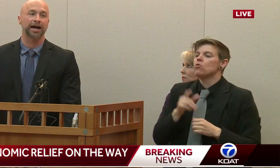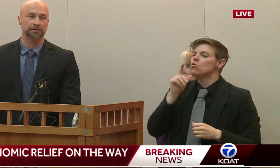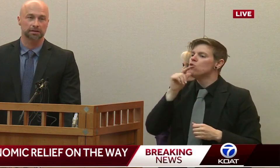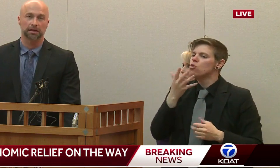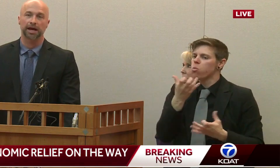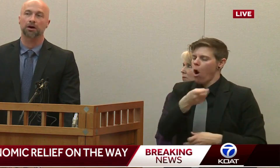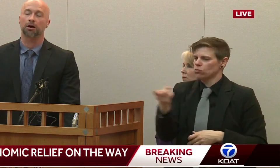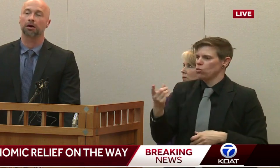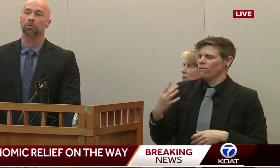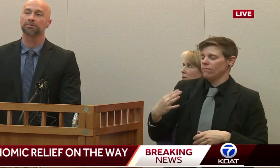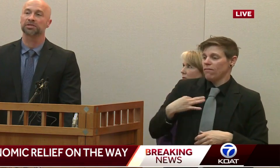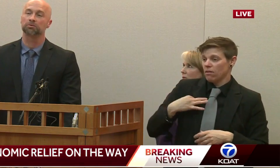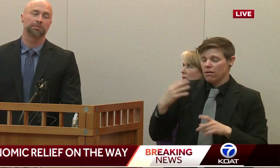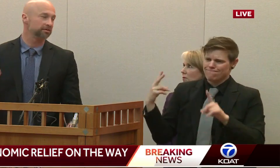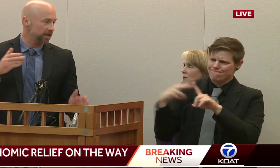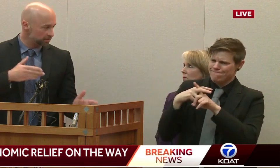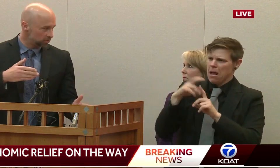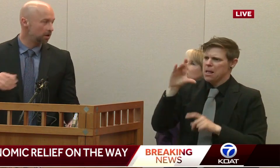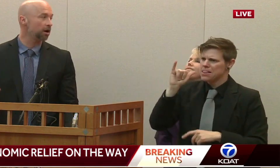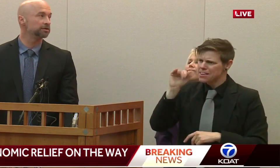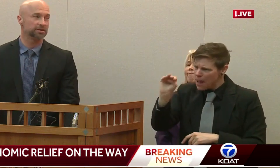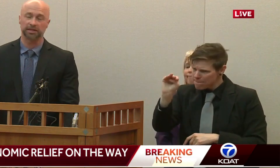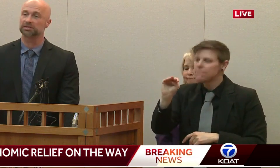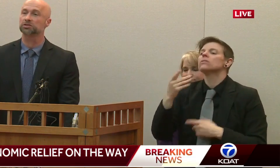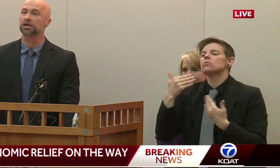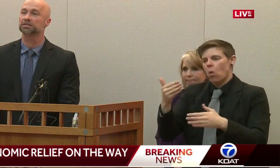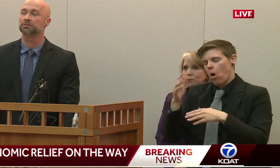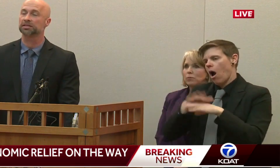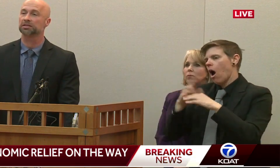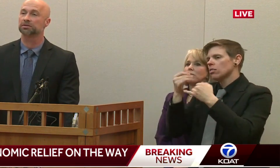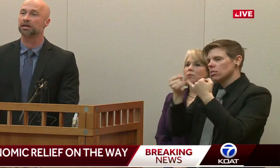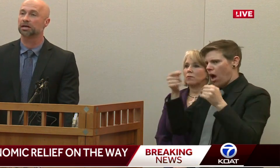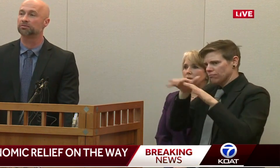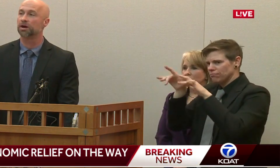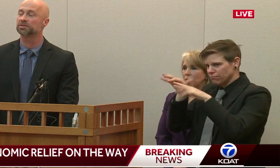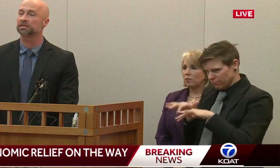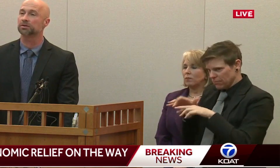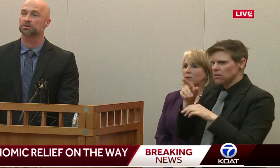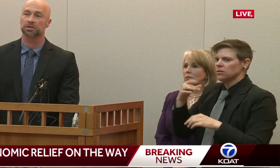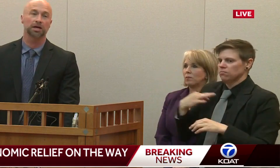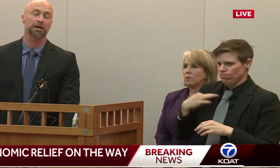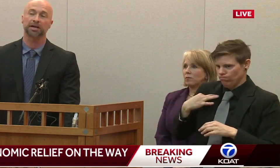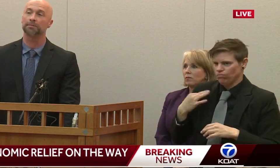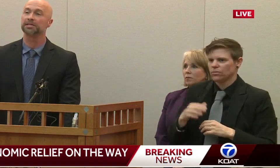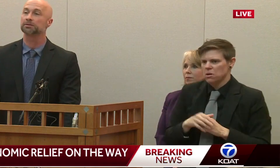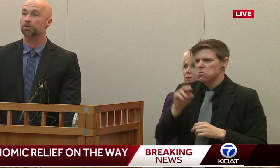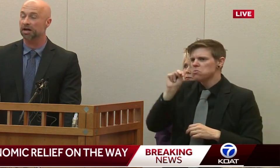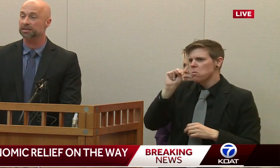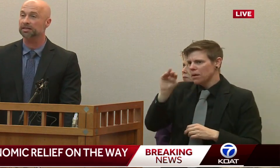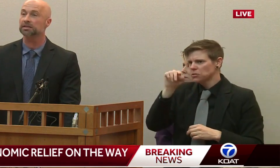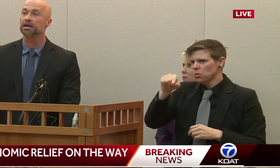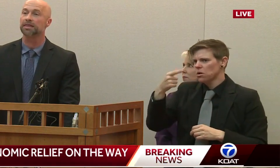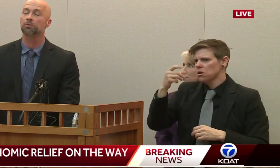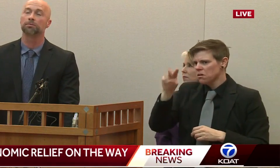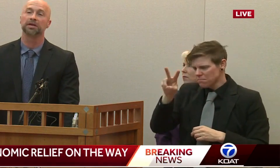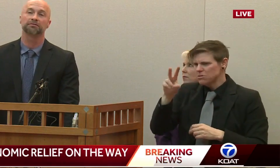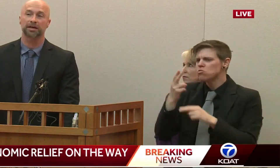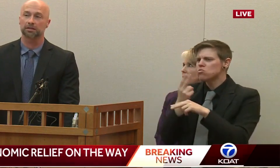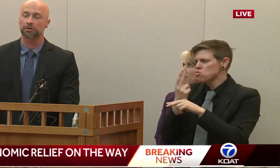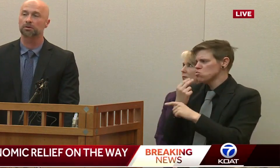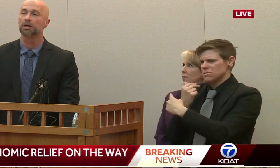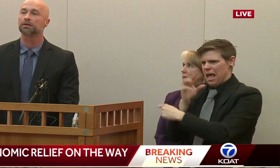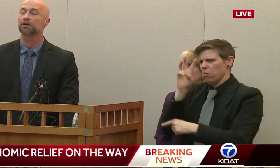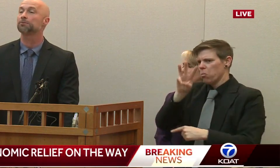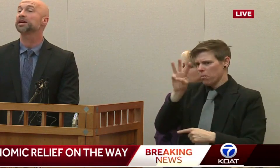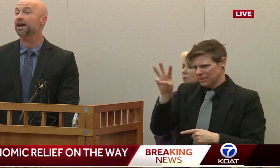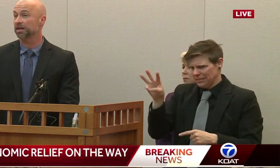online. And our website will be available on the centralizednewmexico.gov website that is coming up is in process. That will be